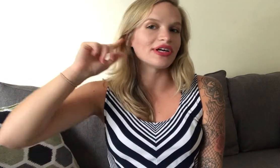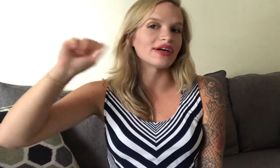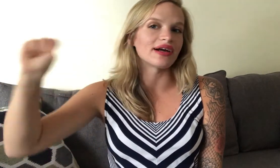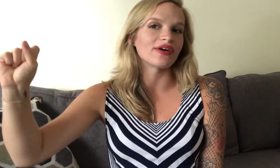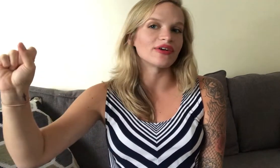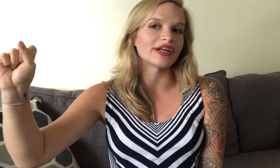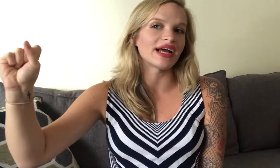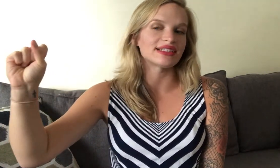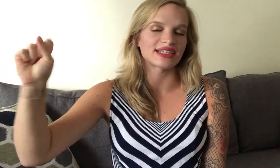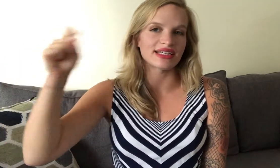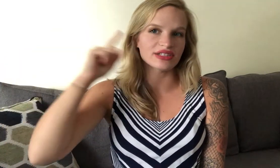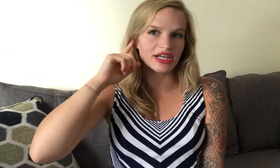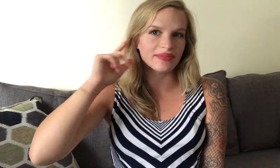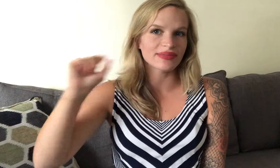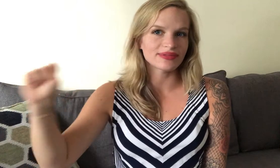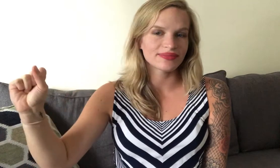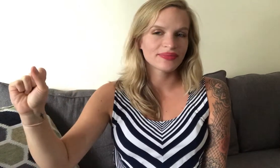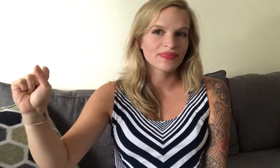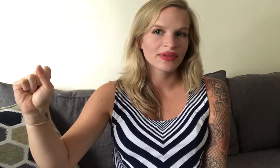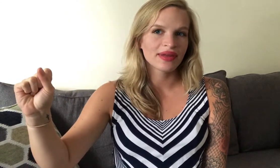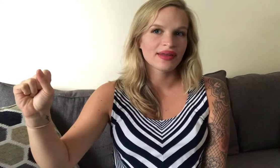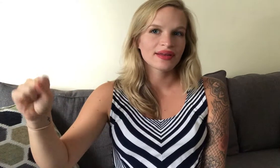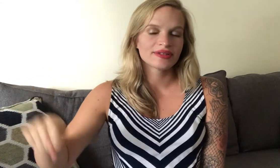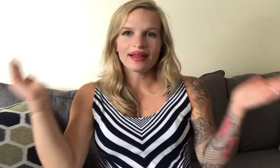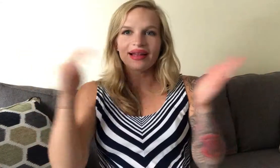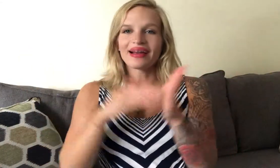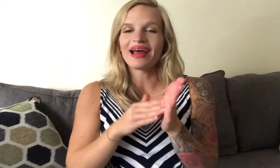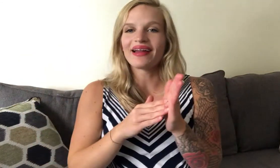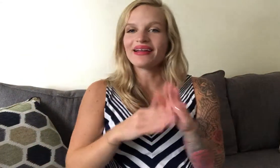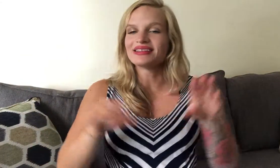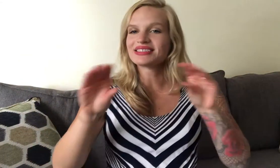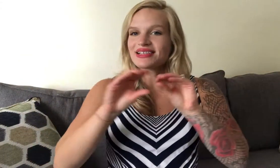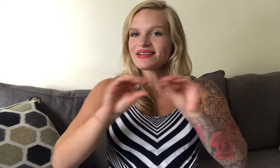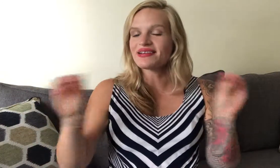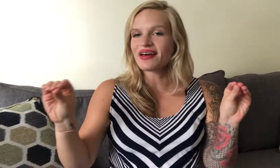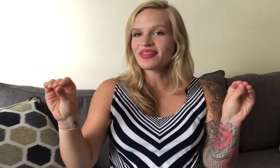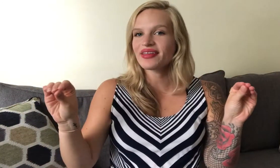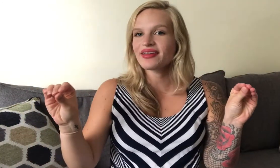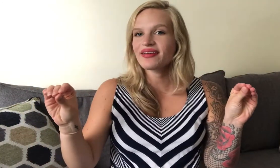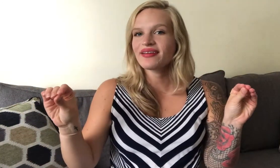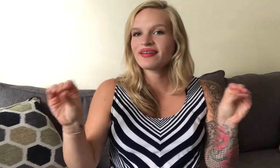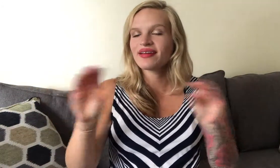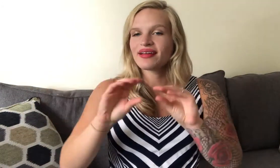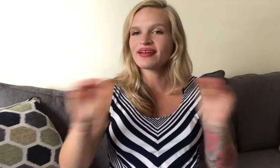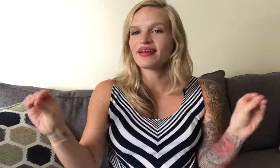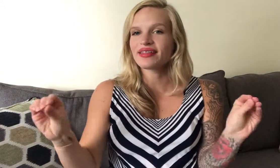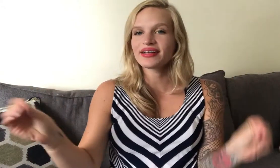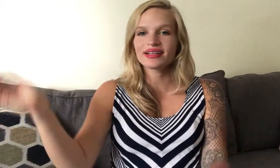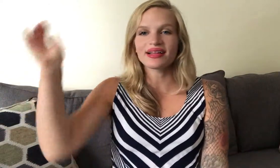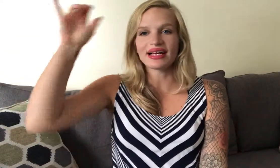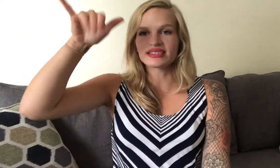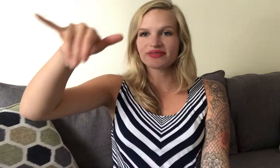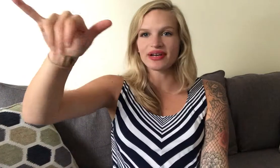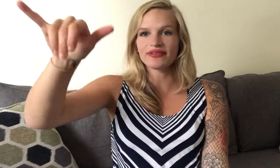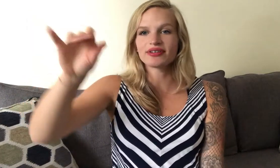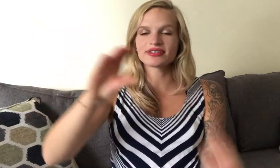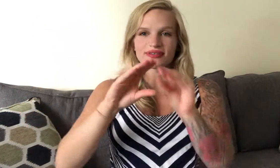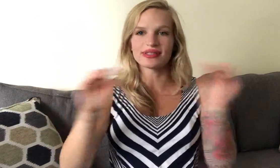ear and go into an s hand shape and again it's nothing nothing lasts forever so